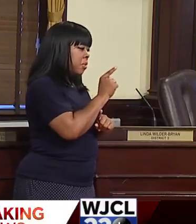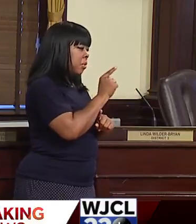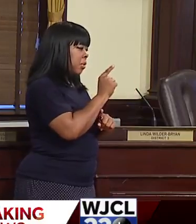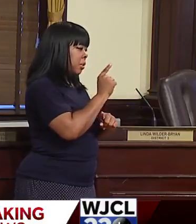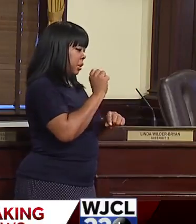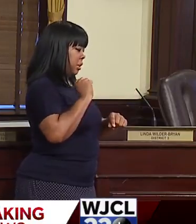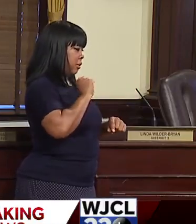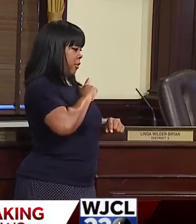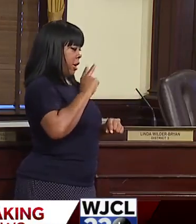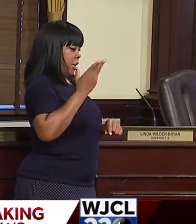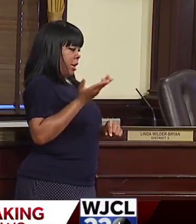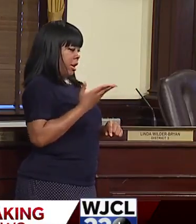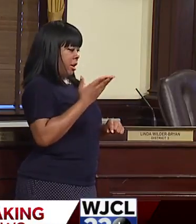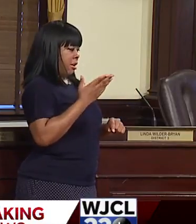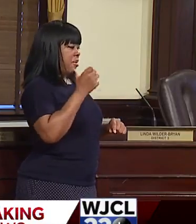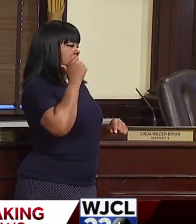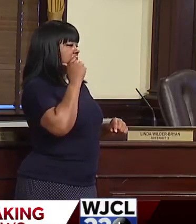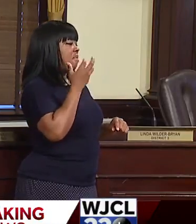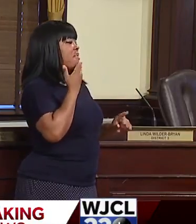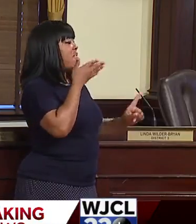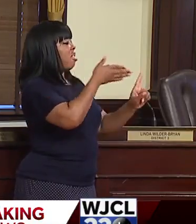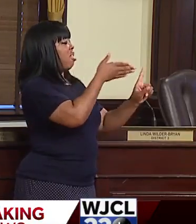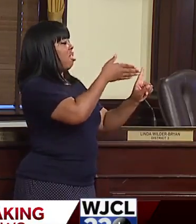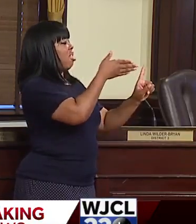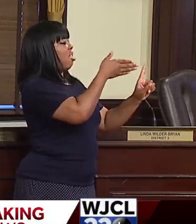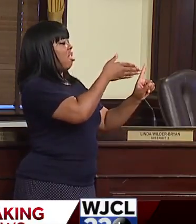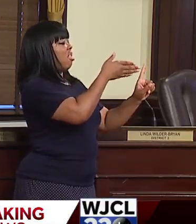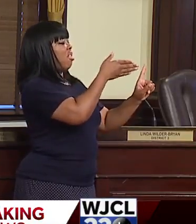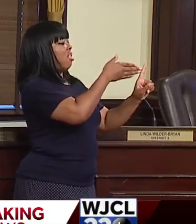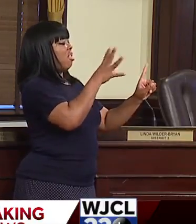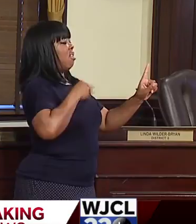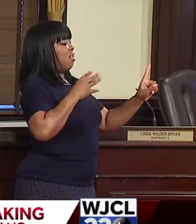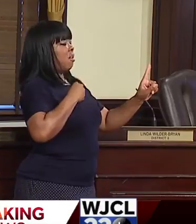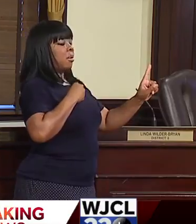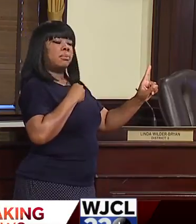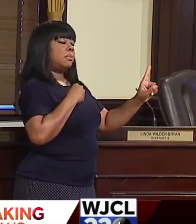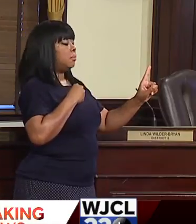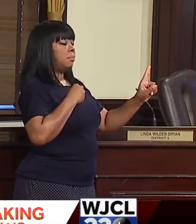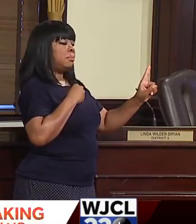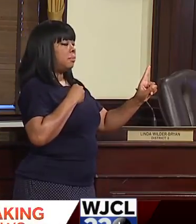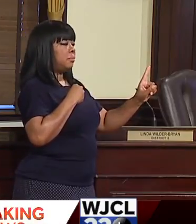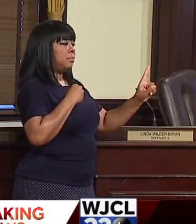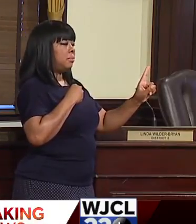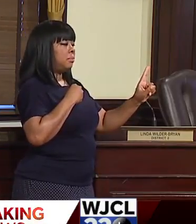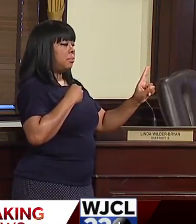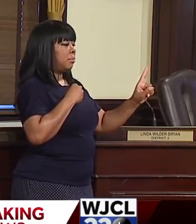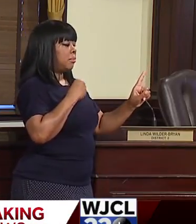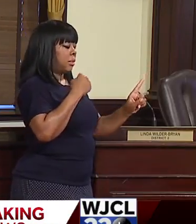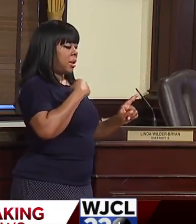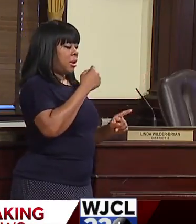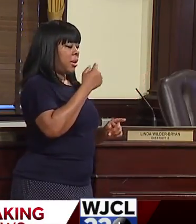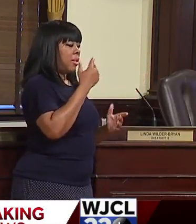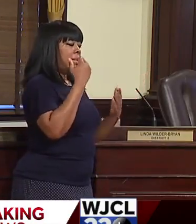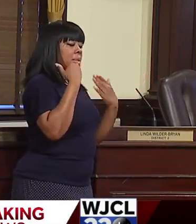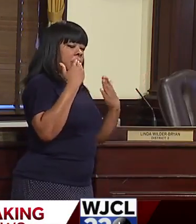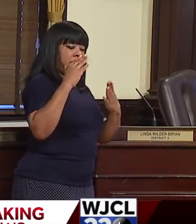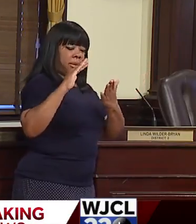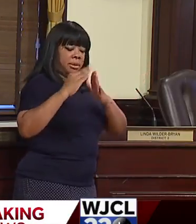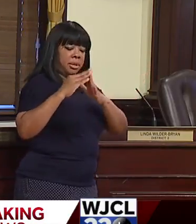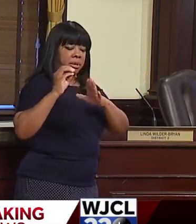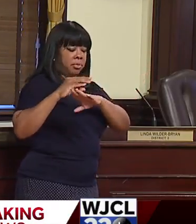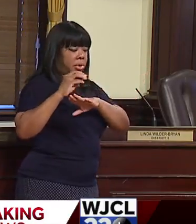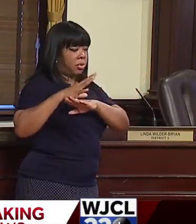a place where discrimination is tolerated for any reason. I thank the city council.